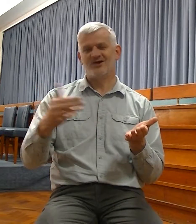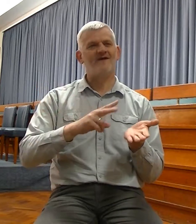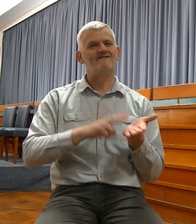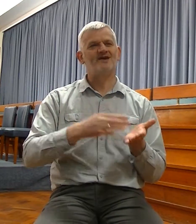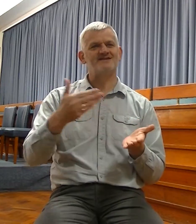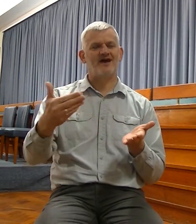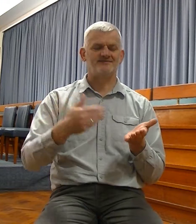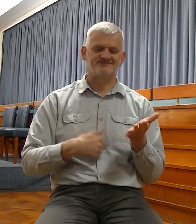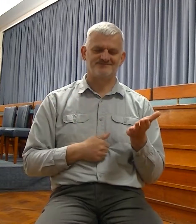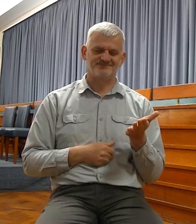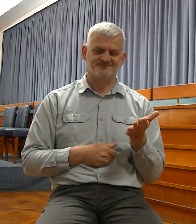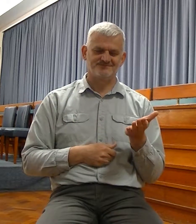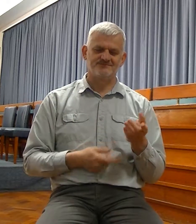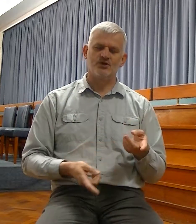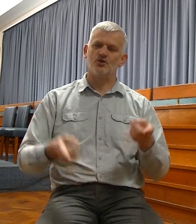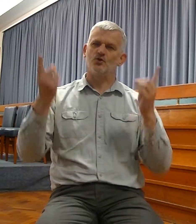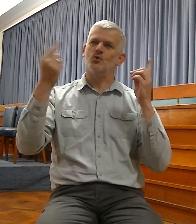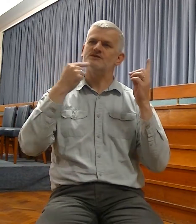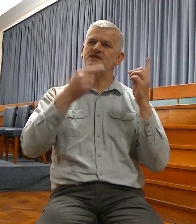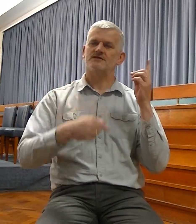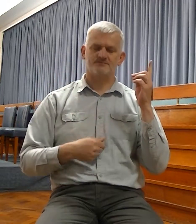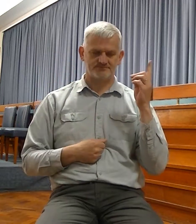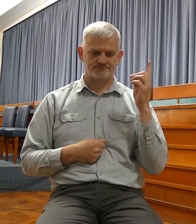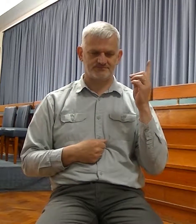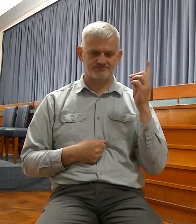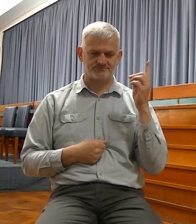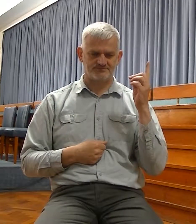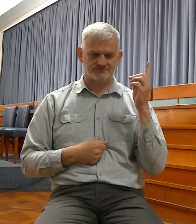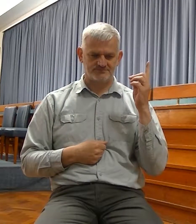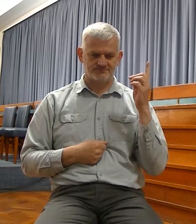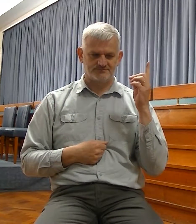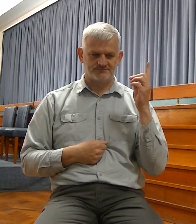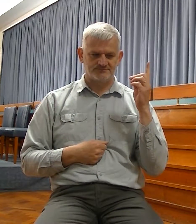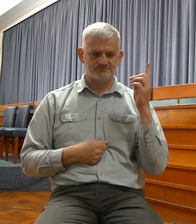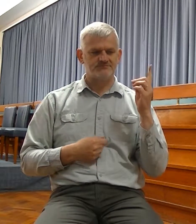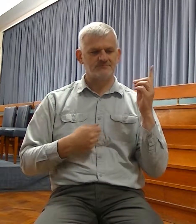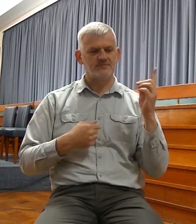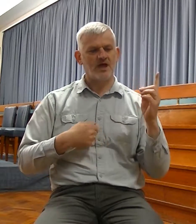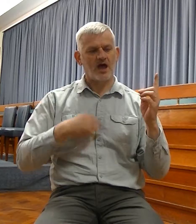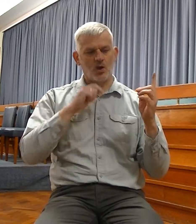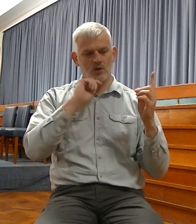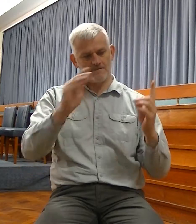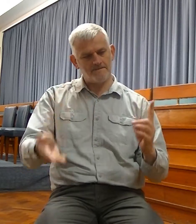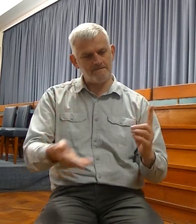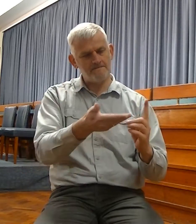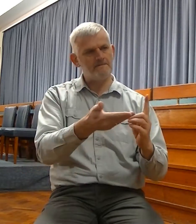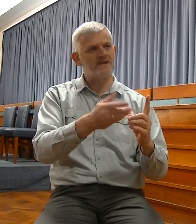the Lord, that I will raise unto David a righteous branch. The righteous branch.